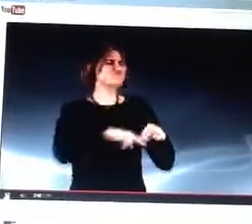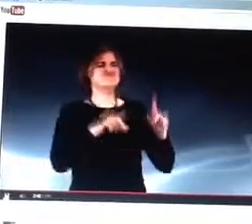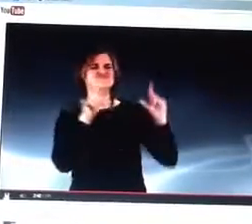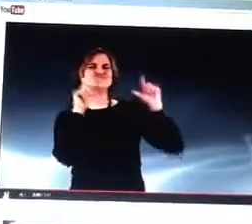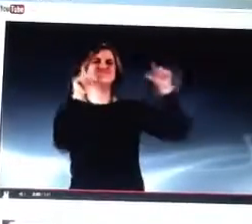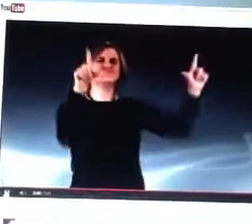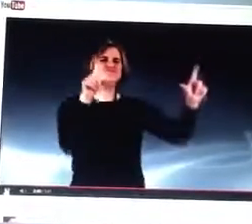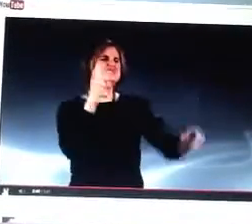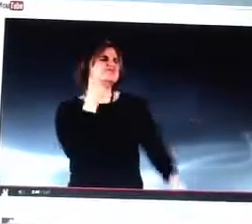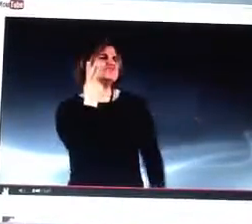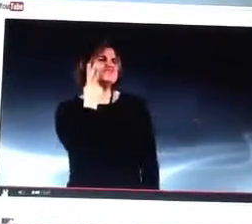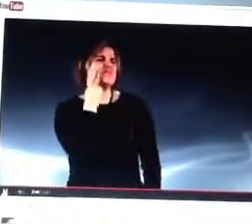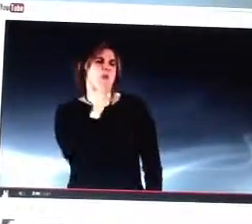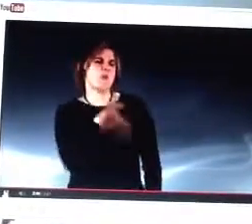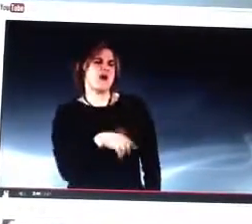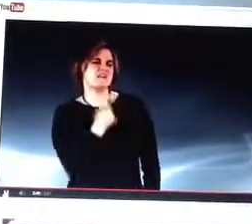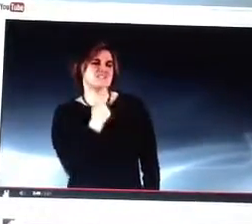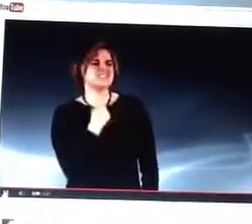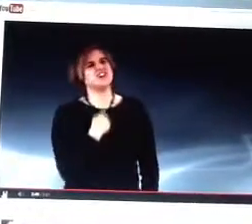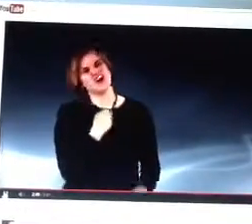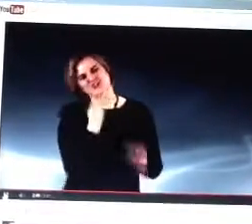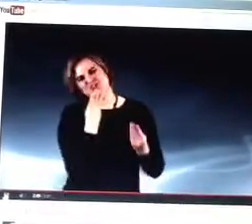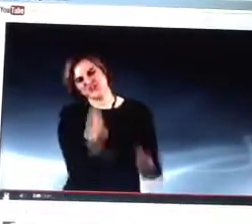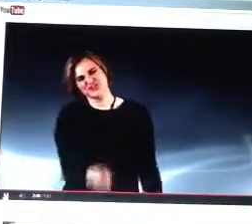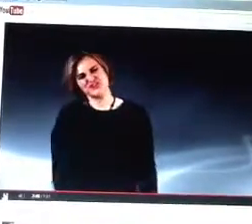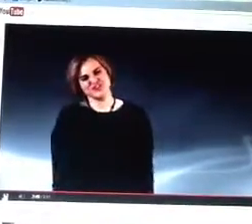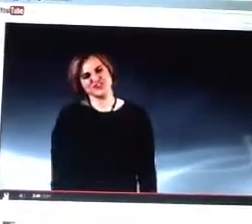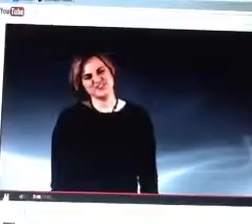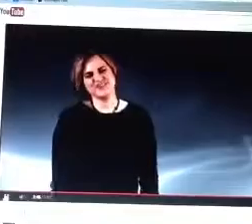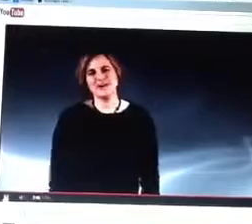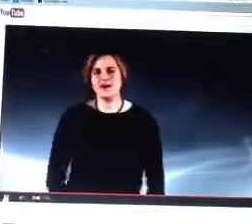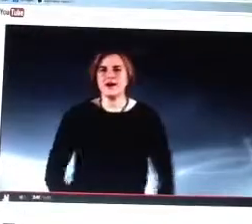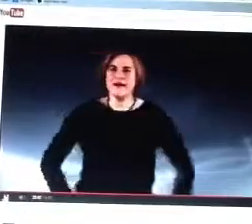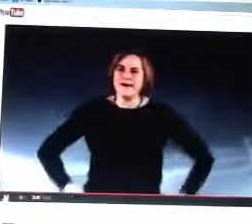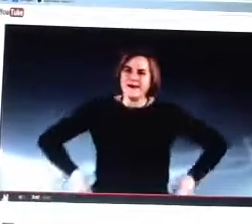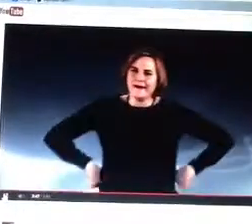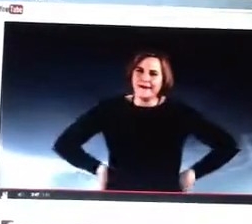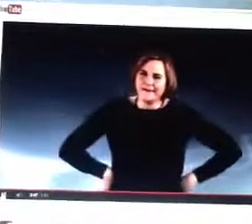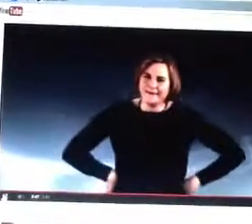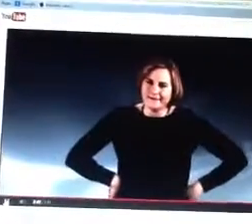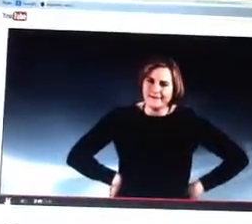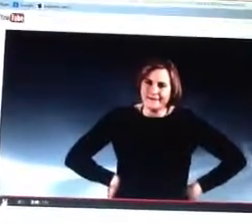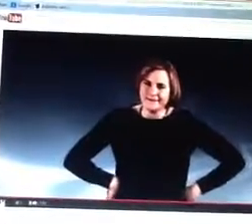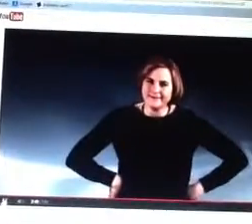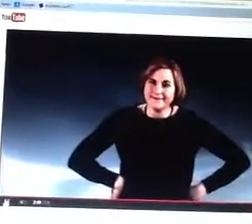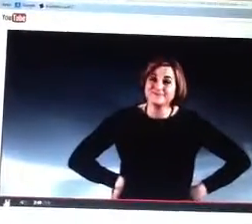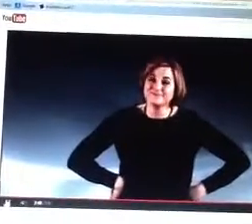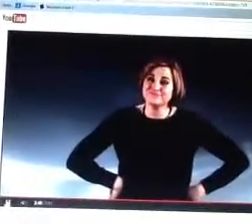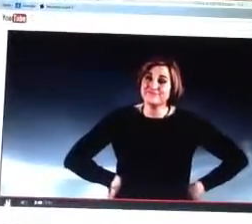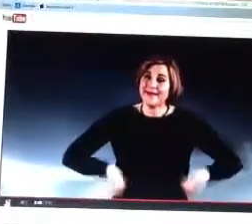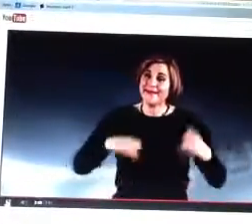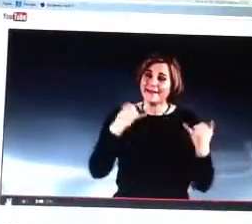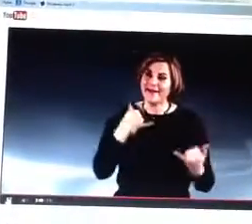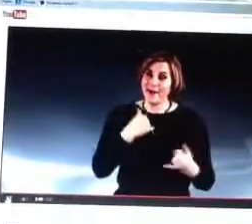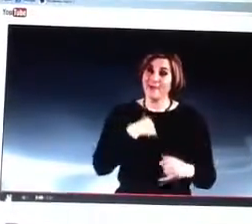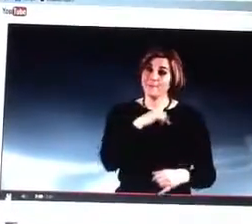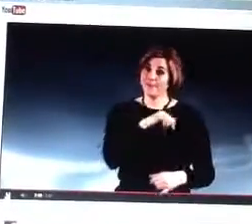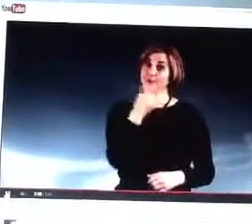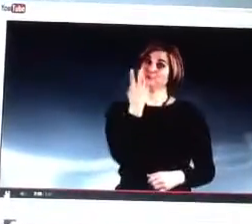the basement. And he wanted to put it up for fun, just to see what I was going to say. He wanted to have some innocent fun.